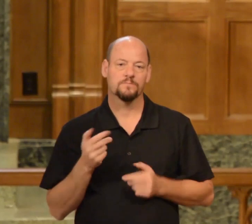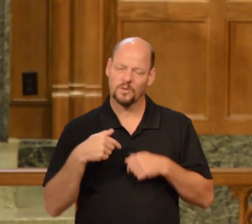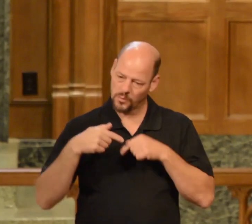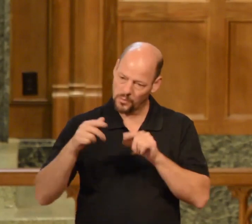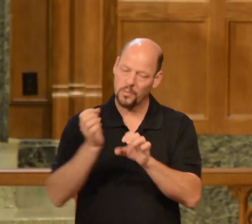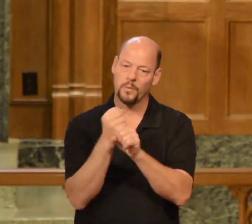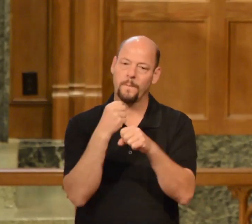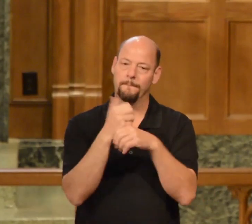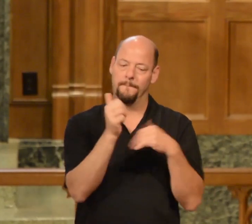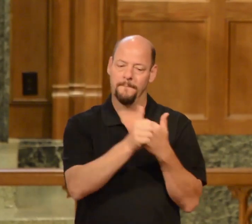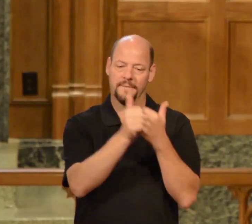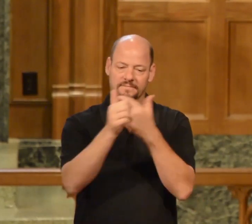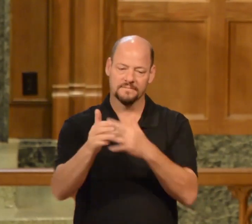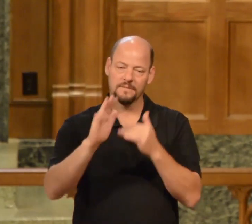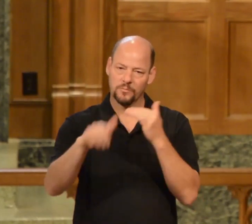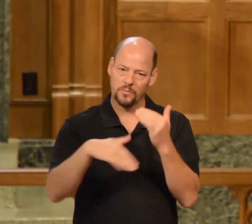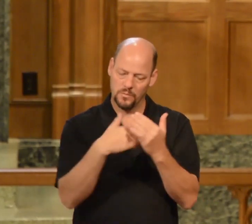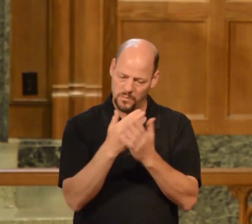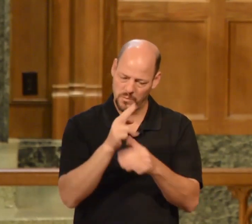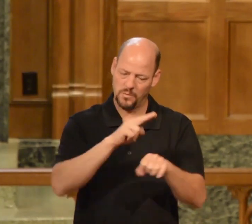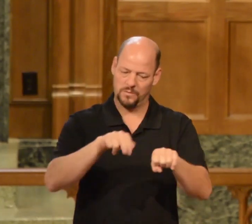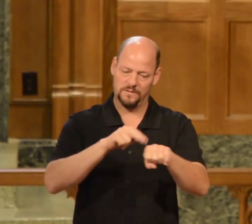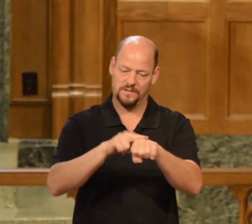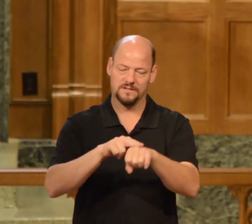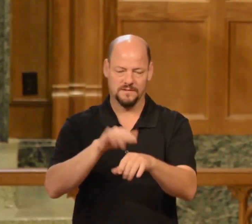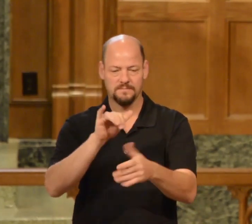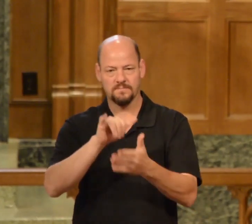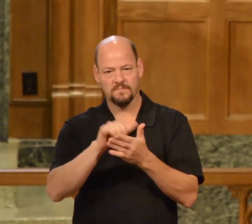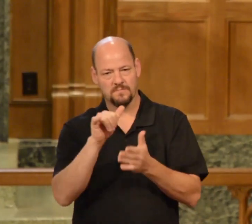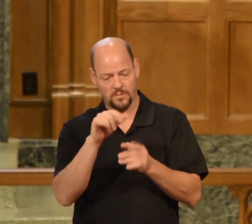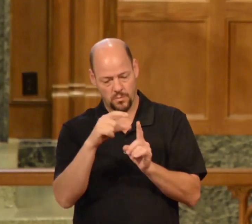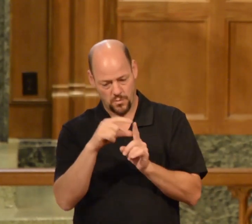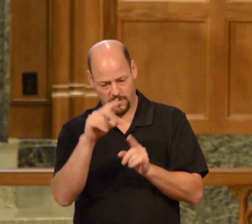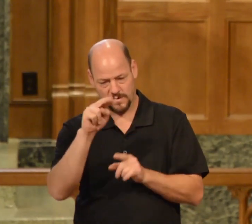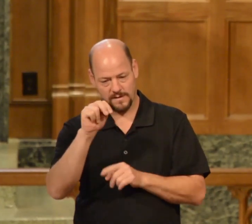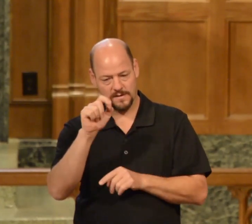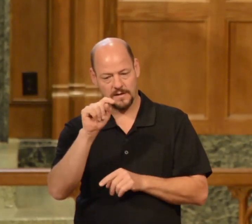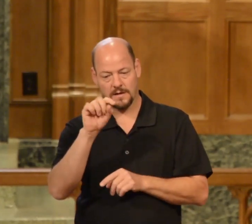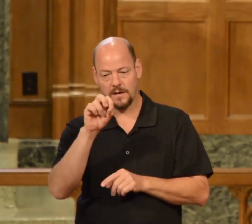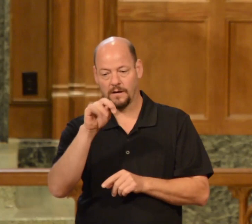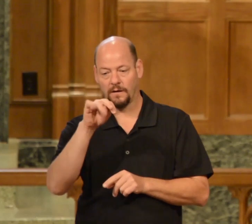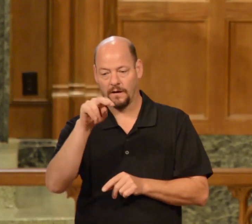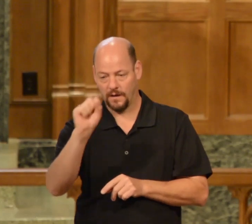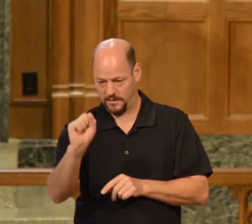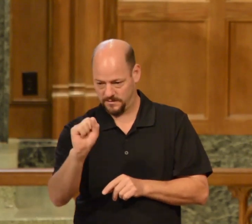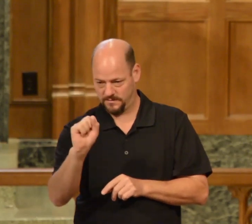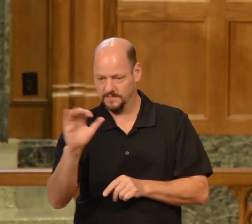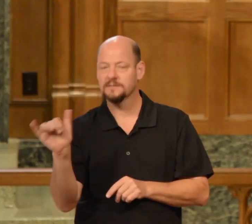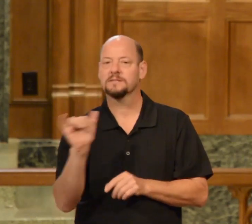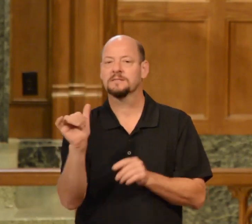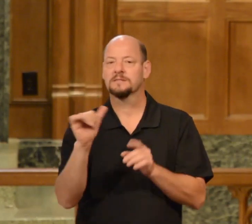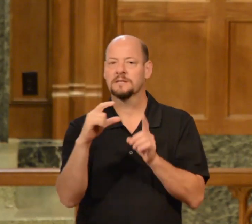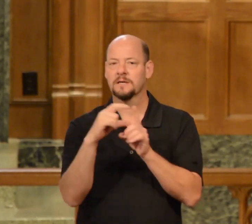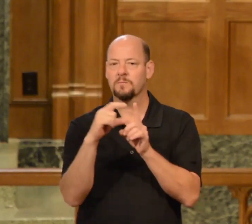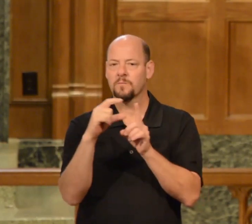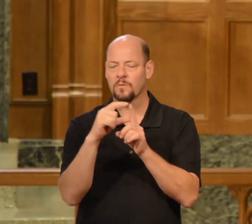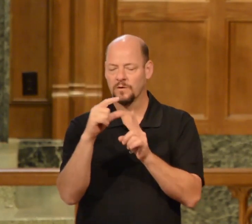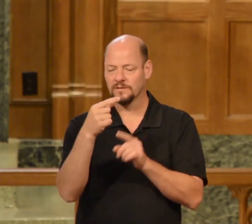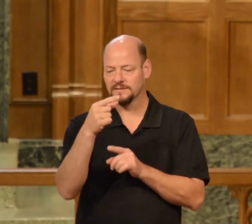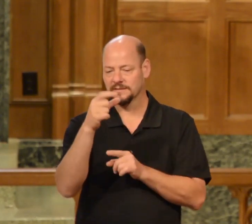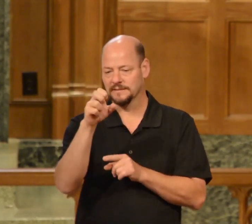disciples of all the nations. And that word nations there is the same word that is used in this text for Gentiles, ethnos.